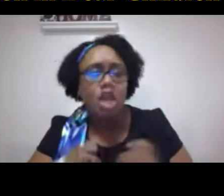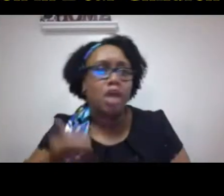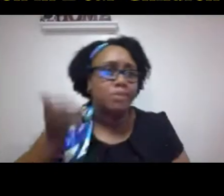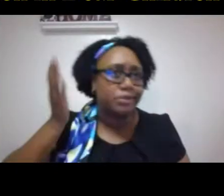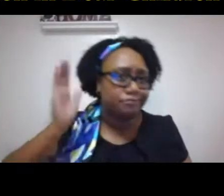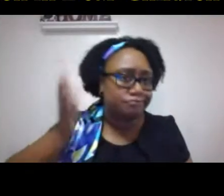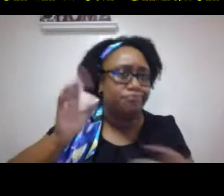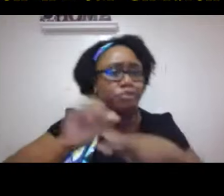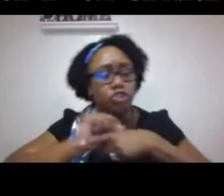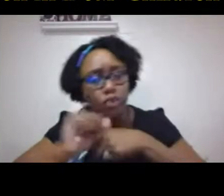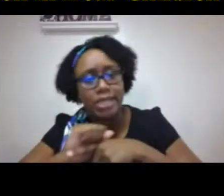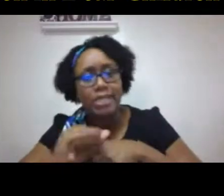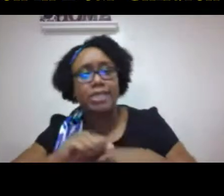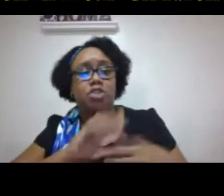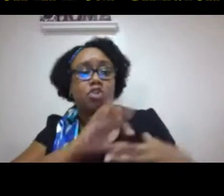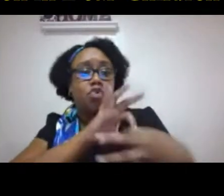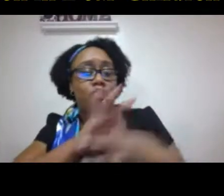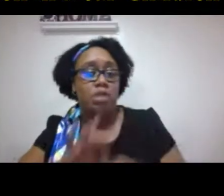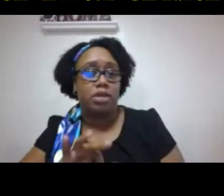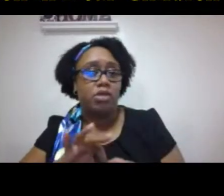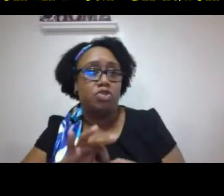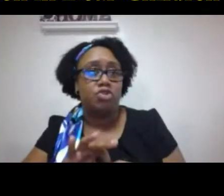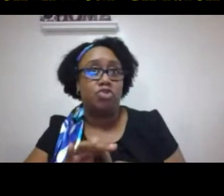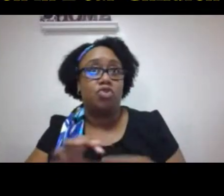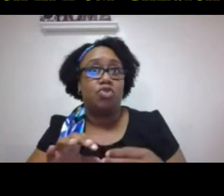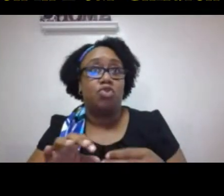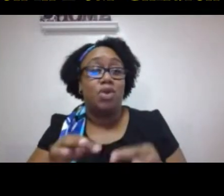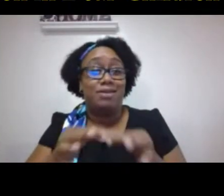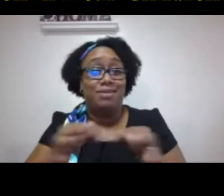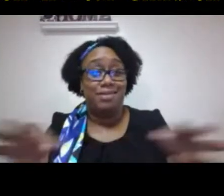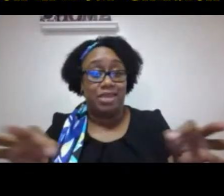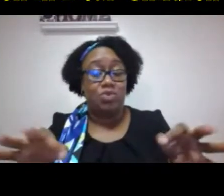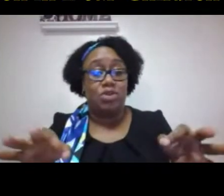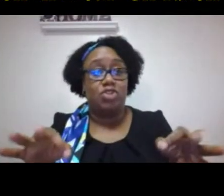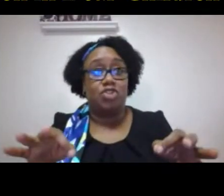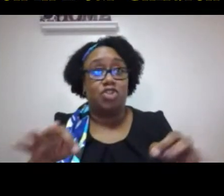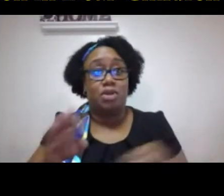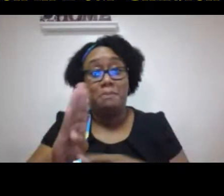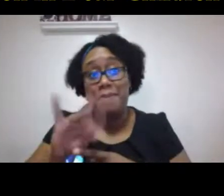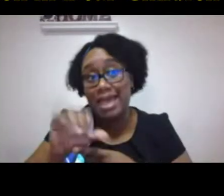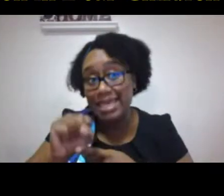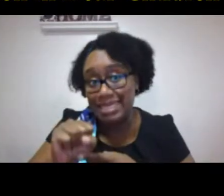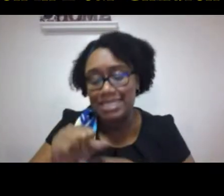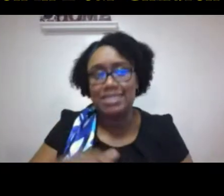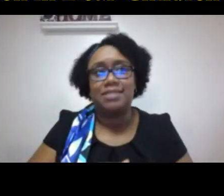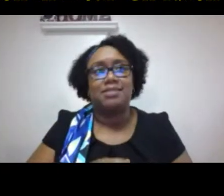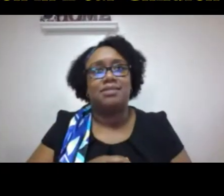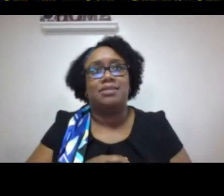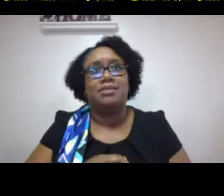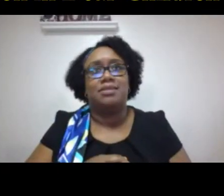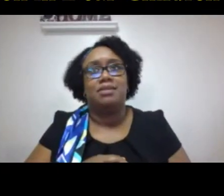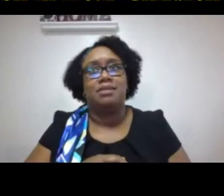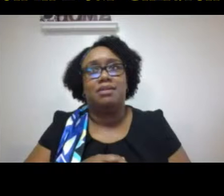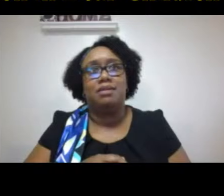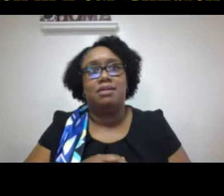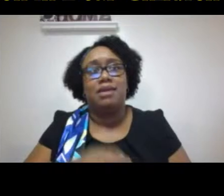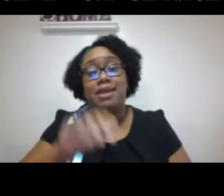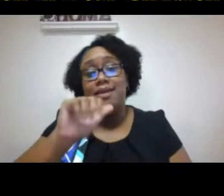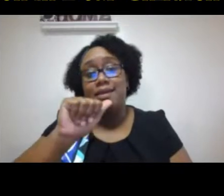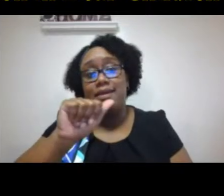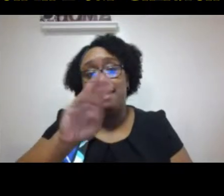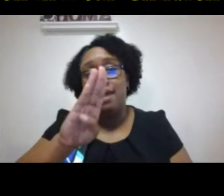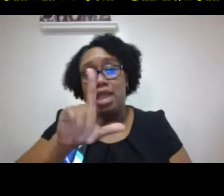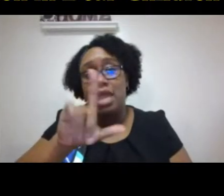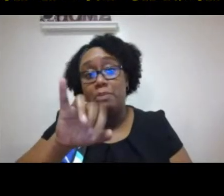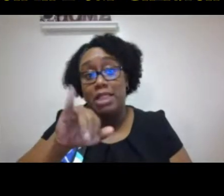trainings workshops lectures and so on having to do with